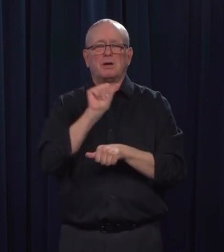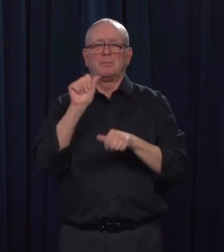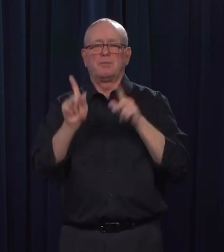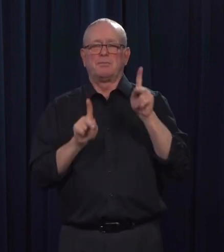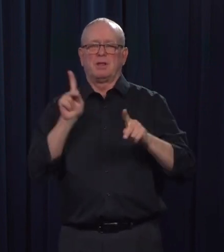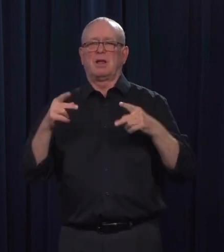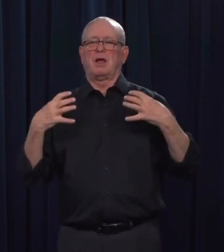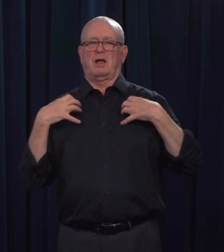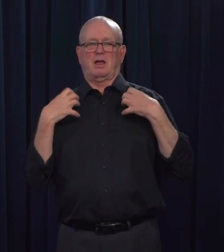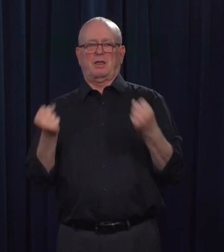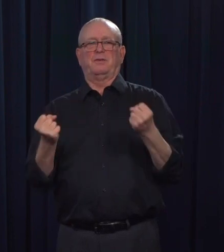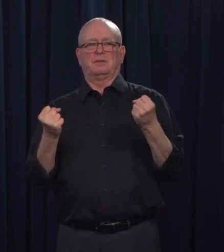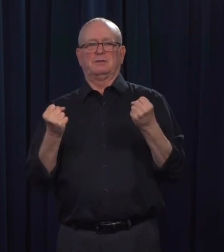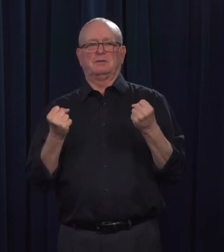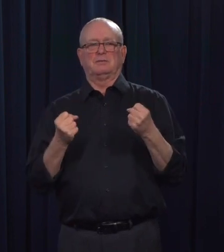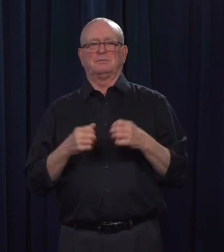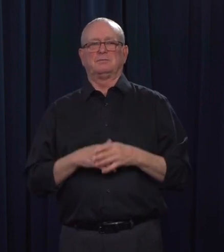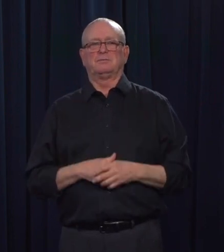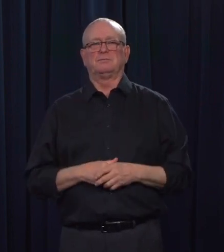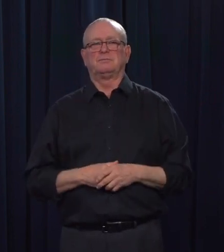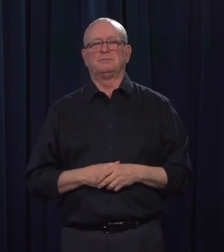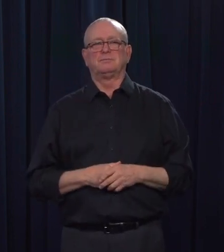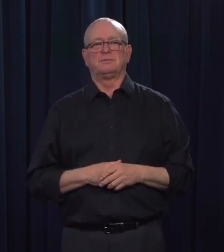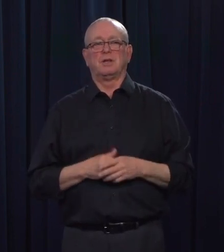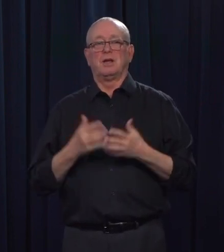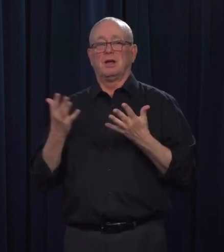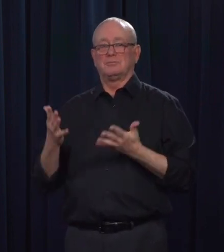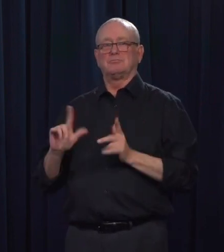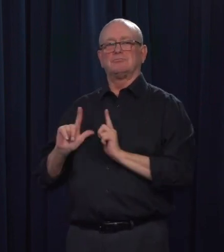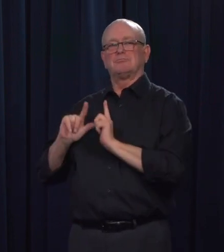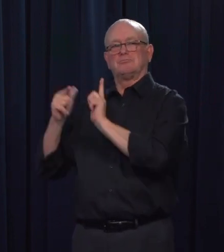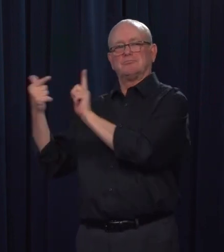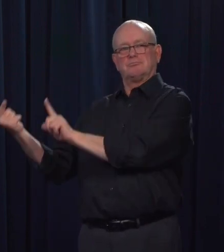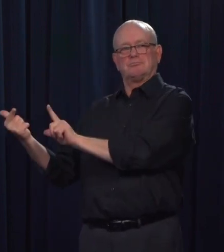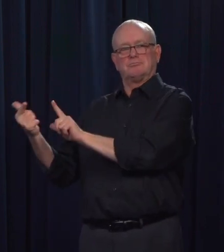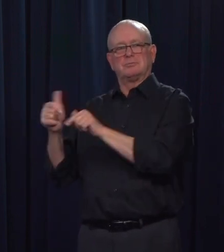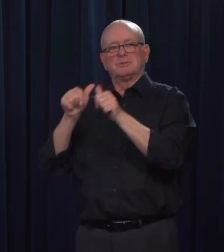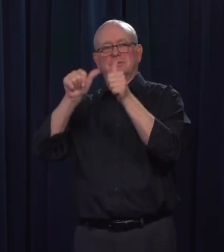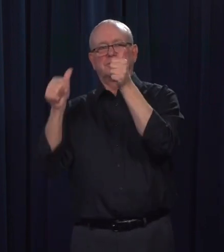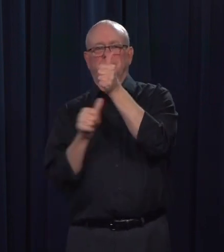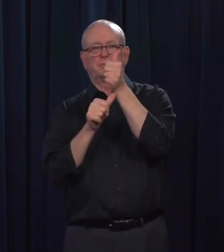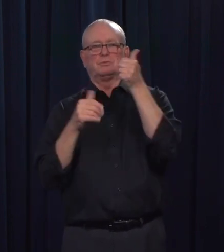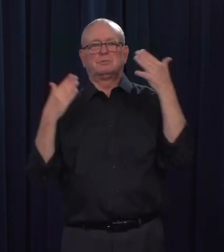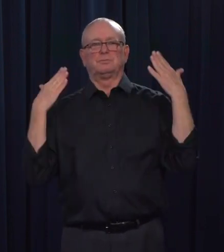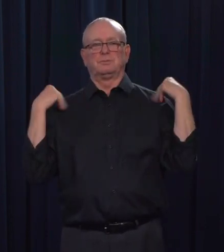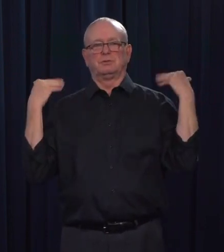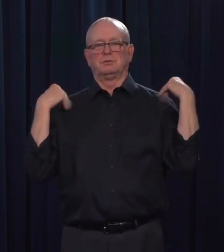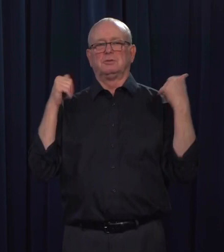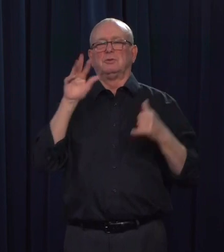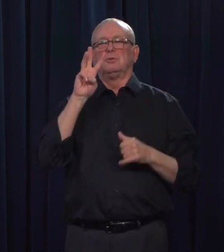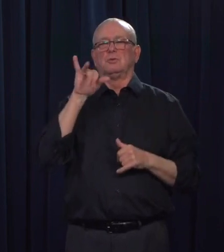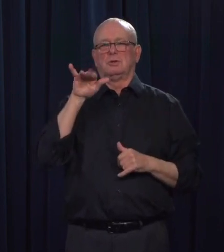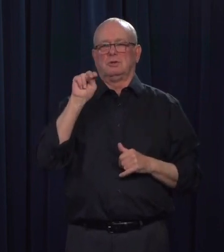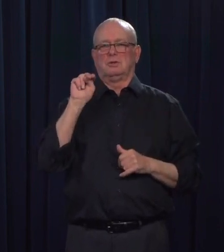And with that, I'll close and turn things over to Deputy Minister Winnick. Thank you. Thank you, Minister.